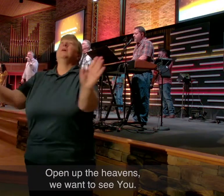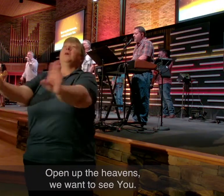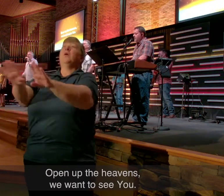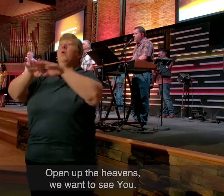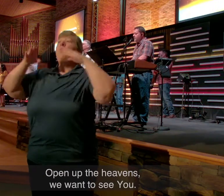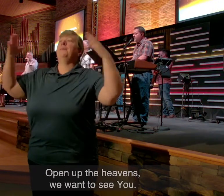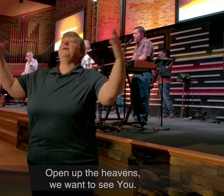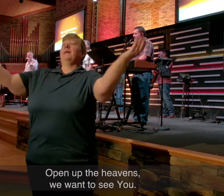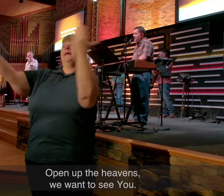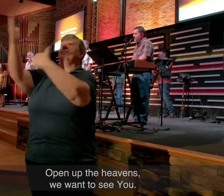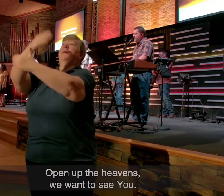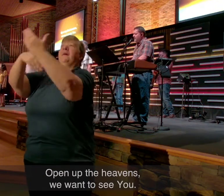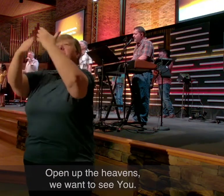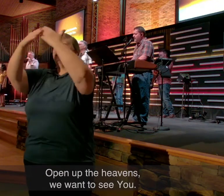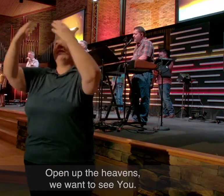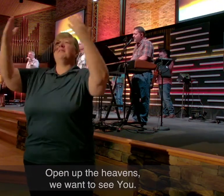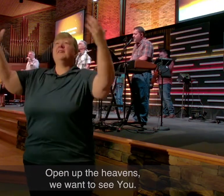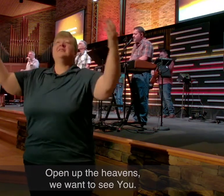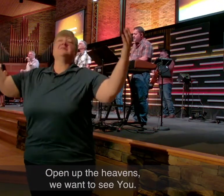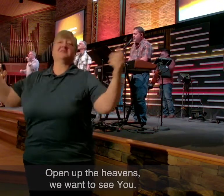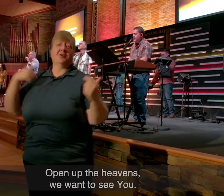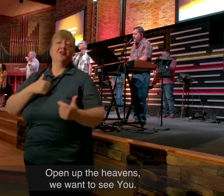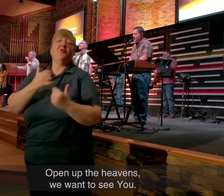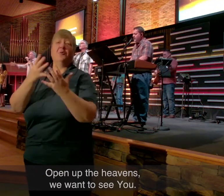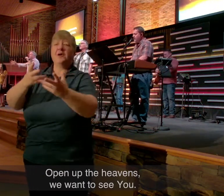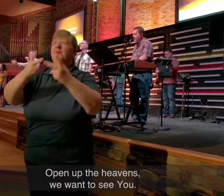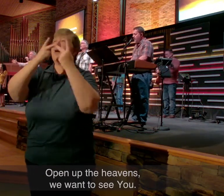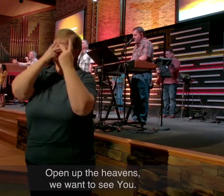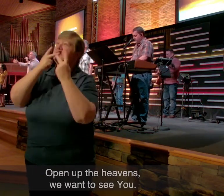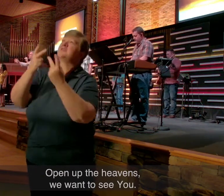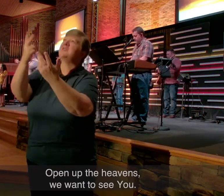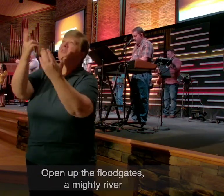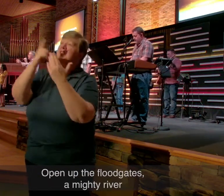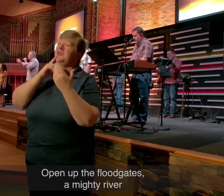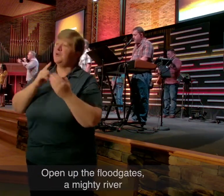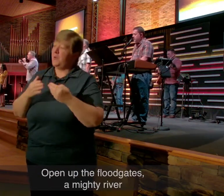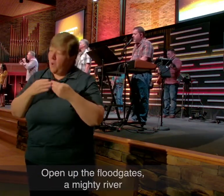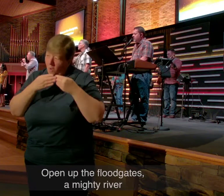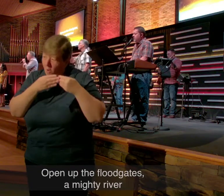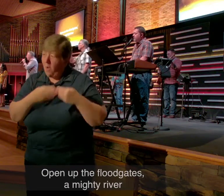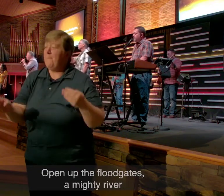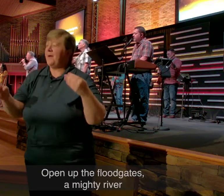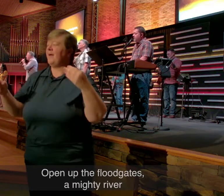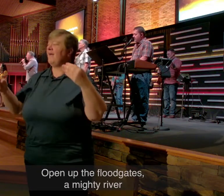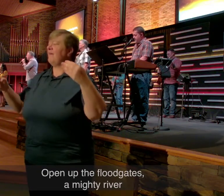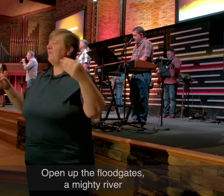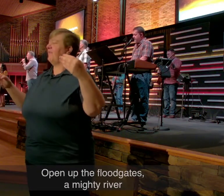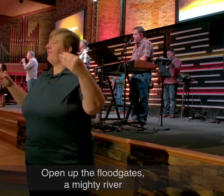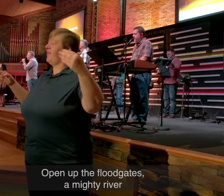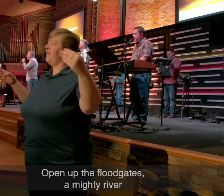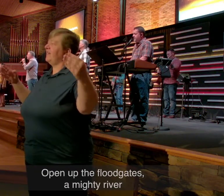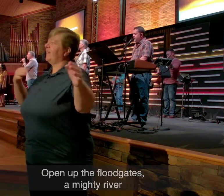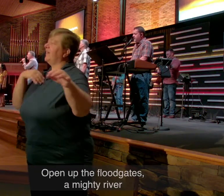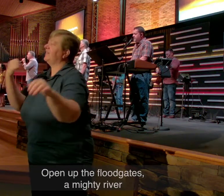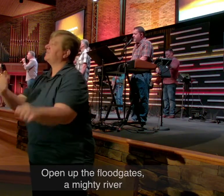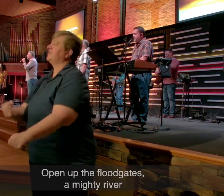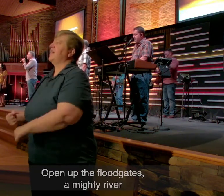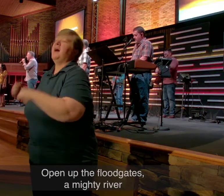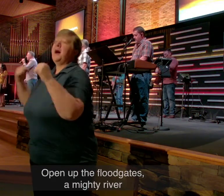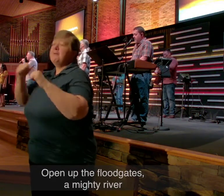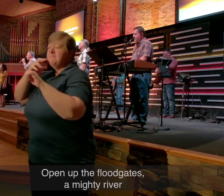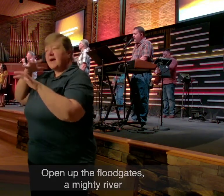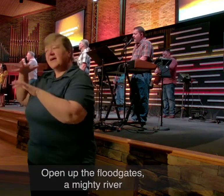Open up the heavens. We want to see you. Open up the floodgates.